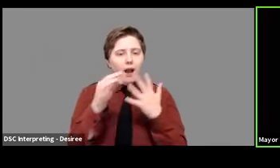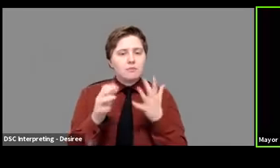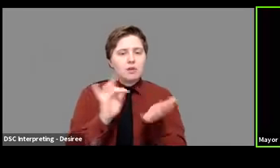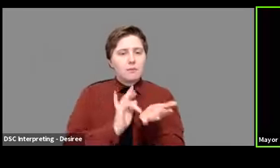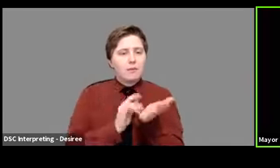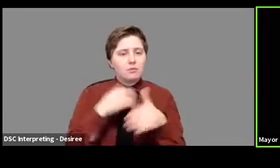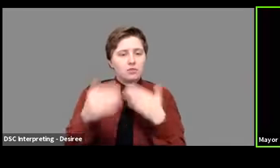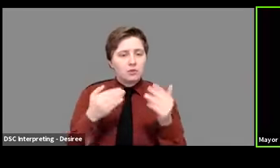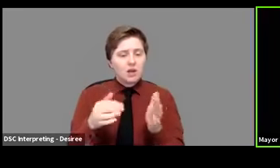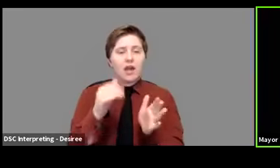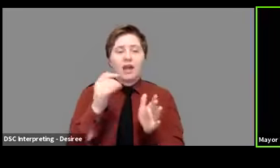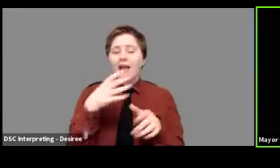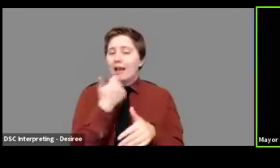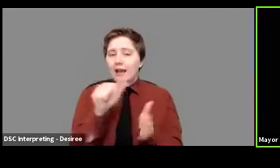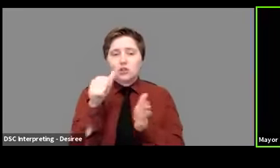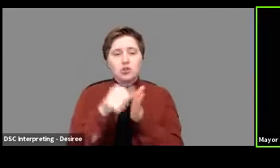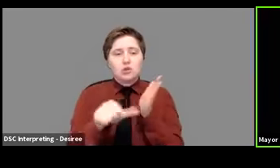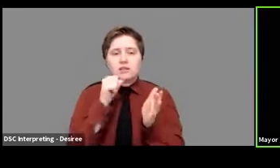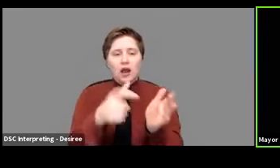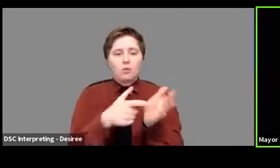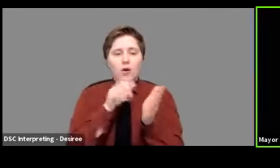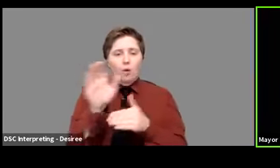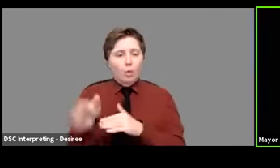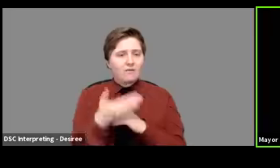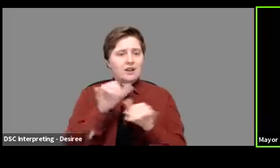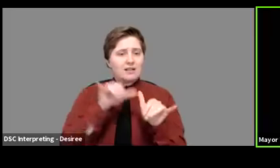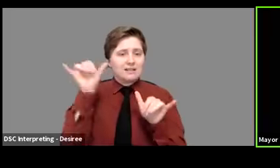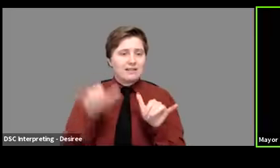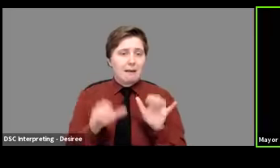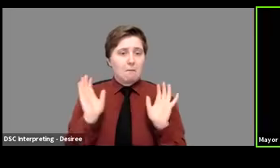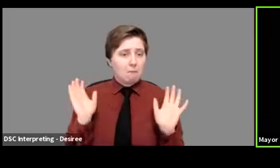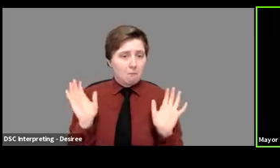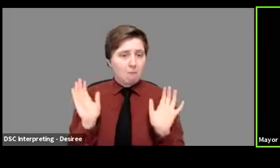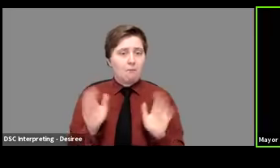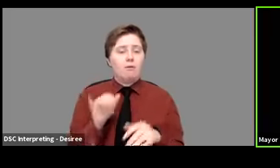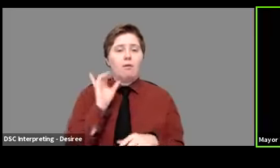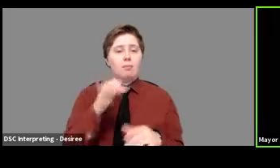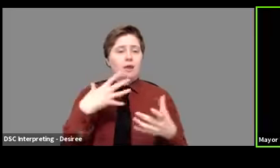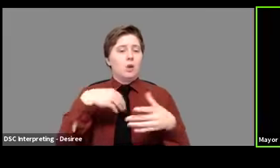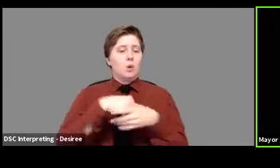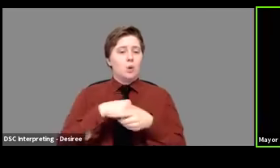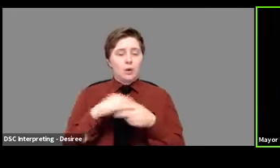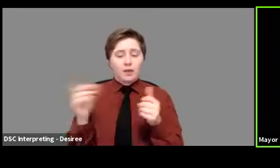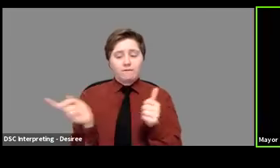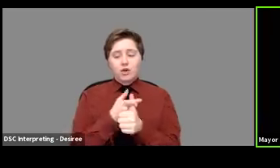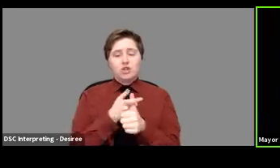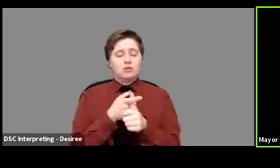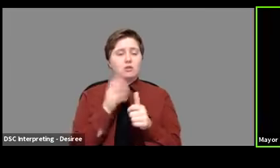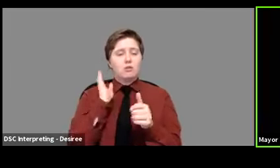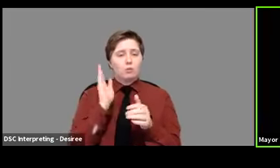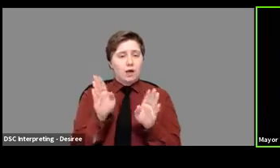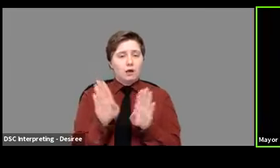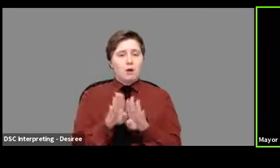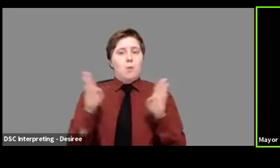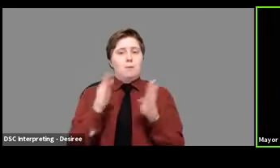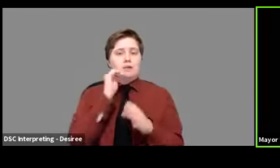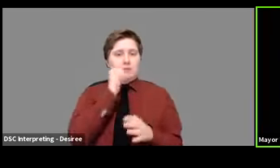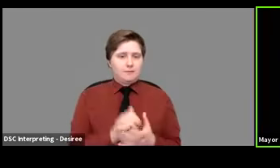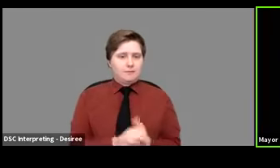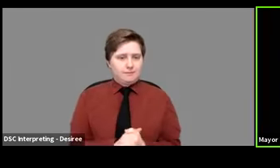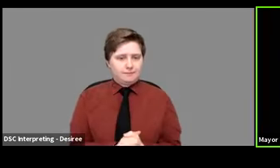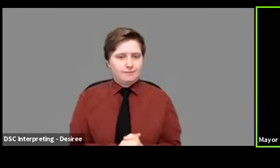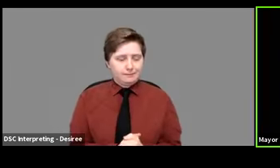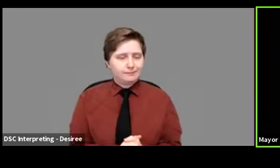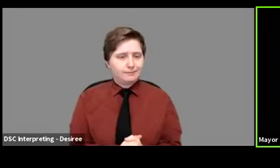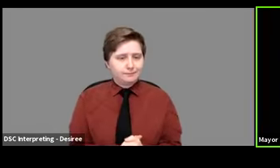surgeries not requiring an overnight stay are among those very first things that will come back online tomorrow,